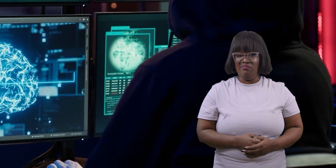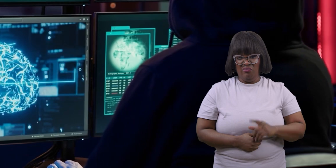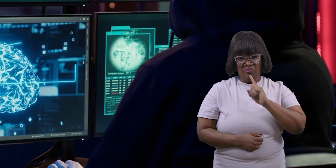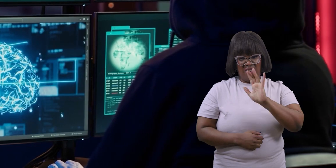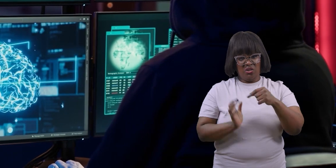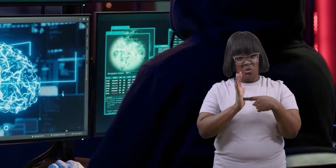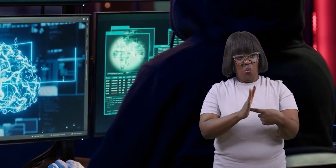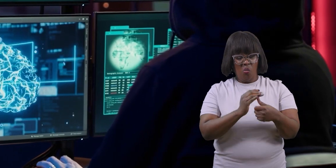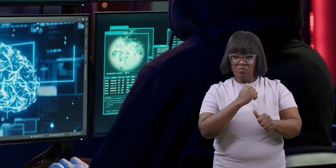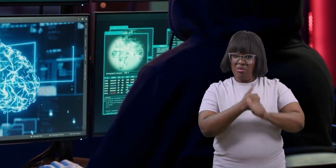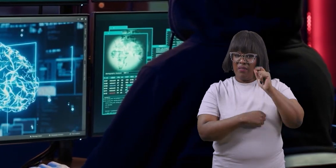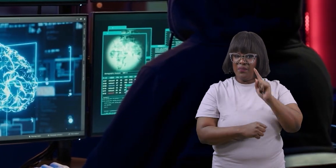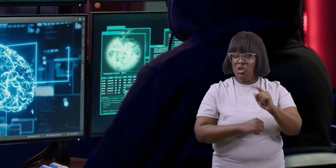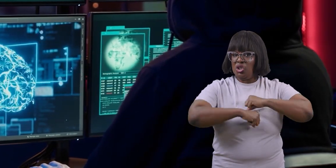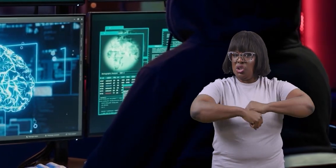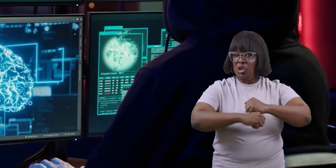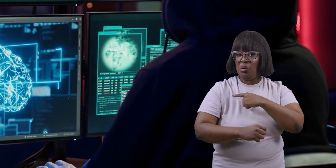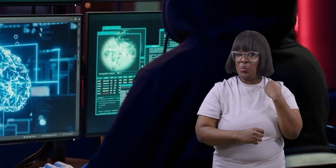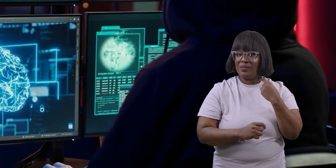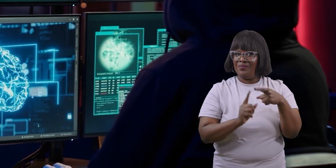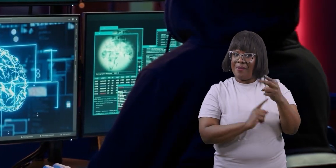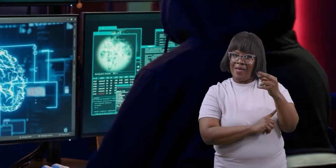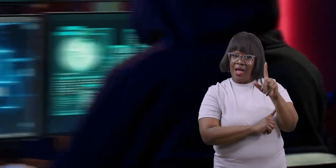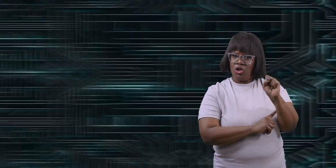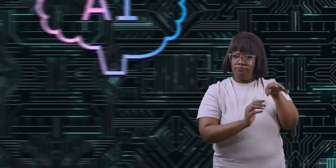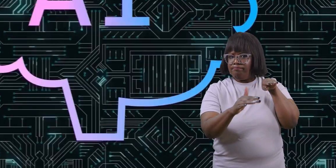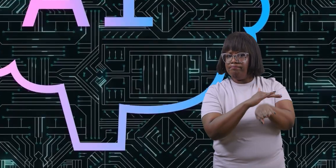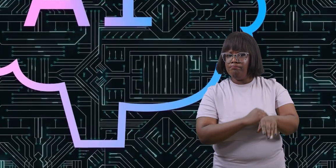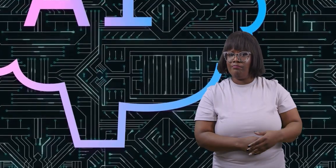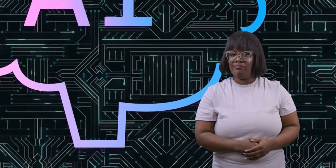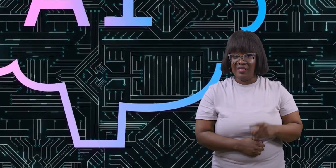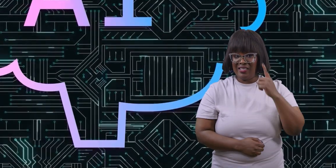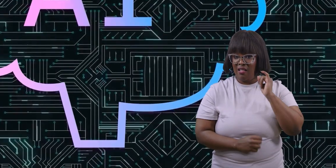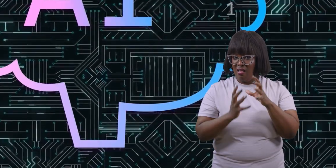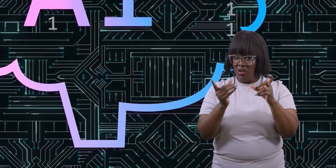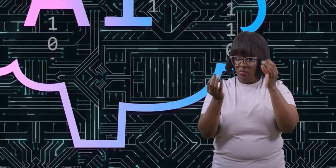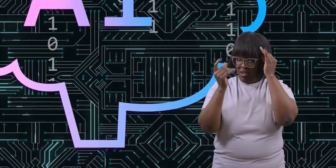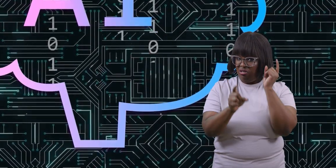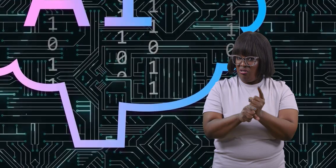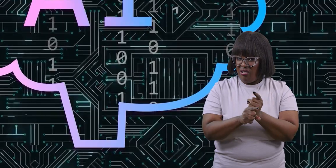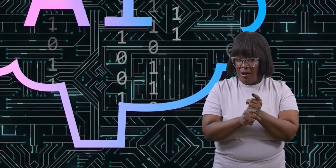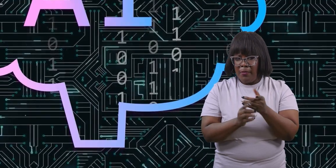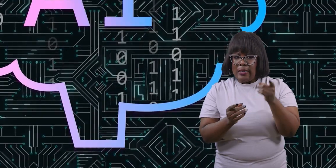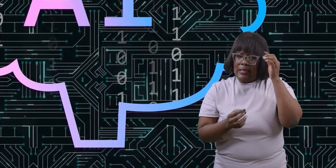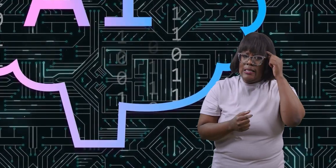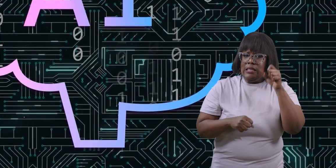always the threat of security risks from hackers. Sounds like there is a lot to think about when you are deciding whether